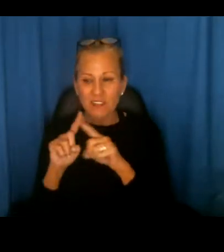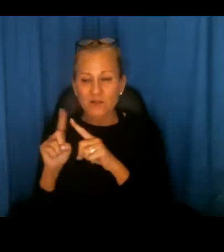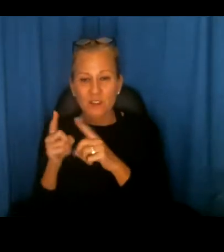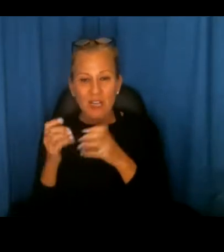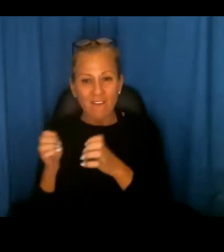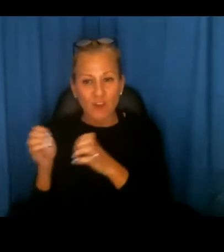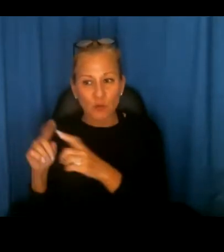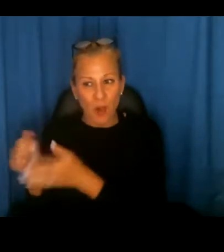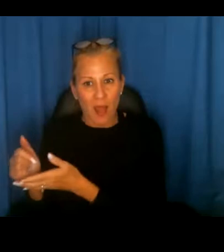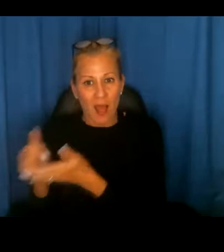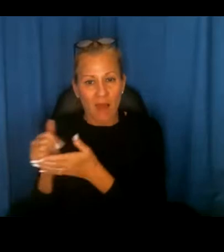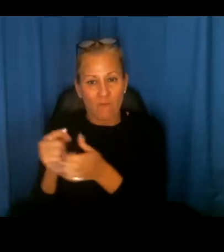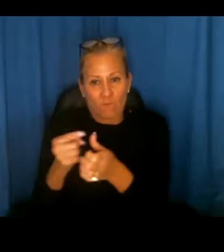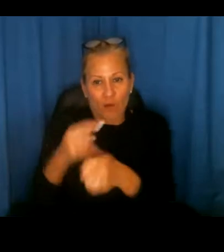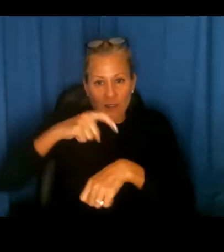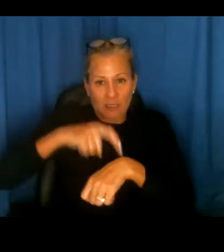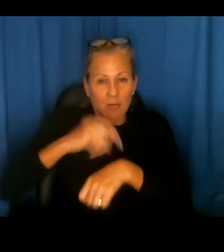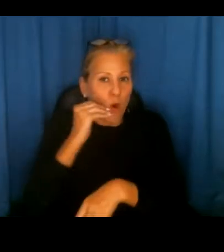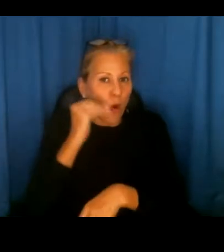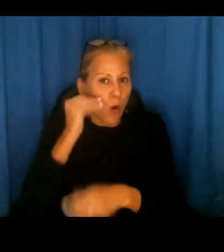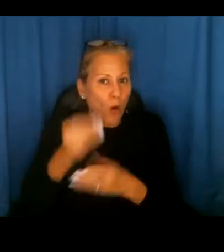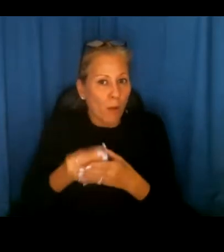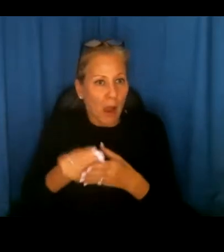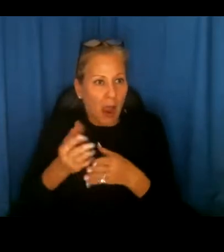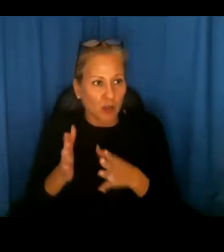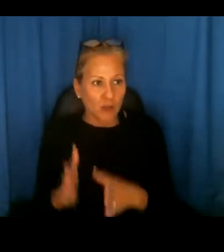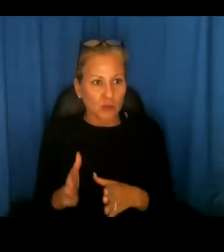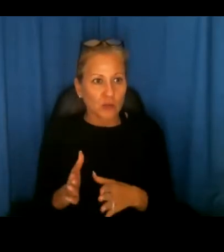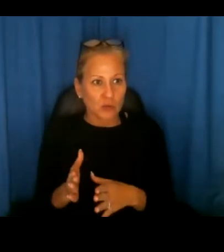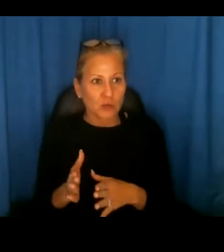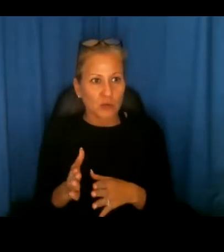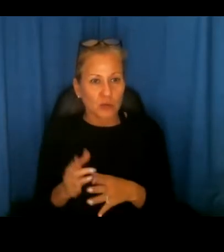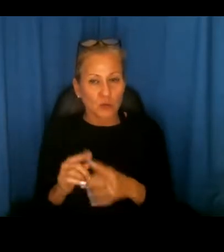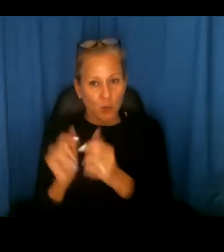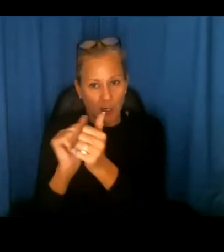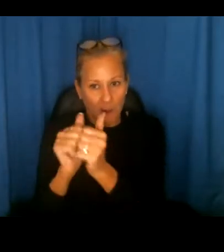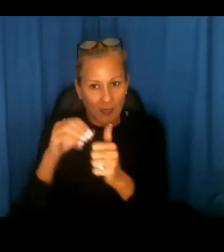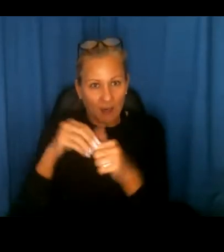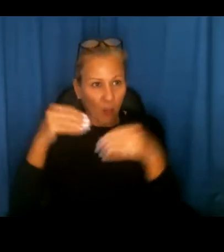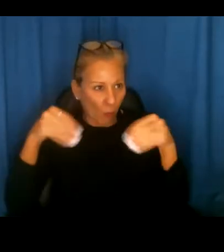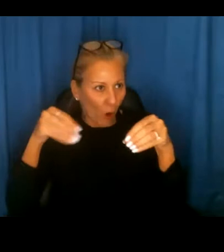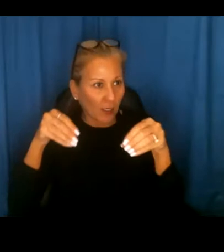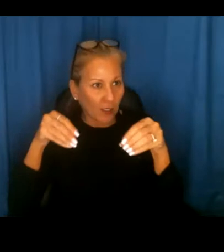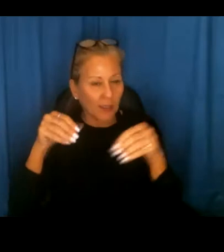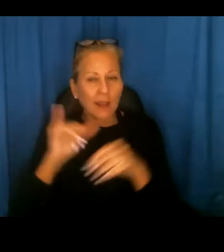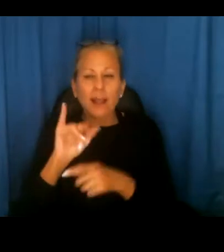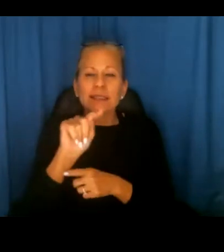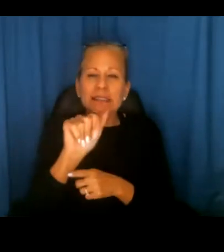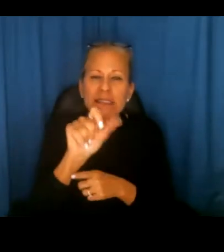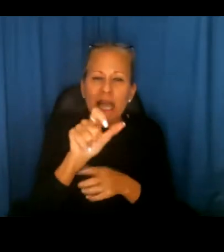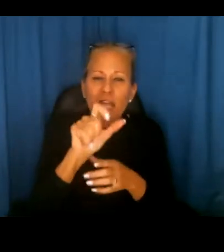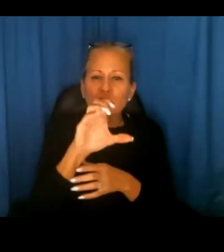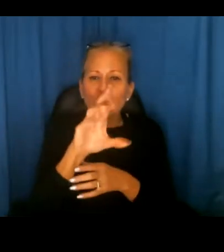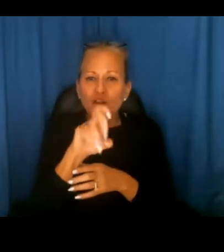help first time home buyers compete in, uh, the marketplace, uh, such as, uh, tax credits for